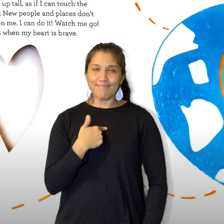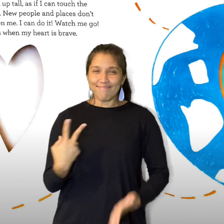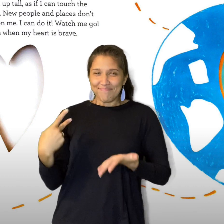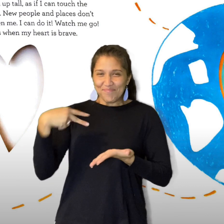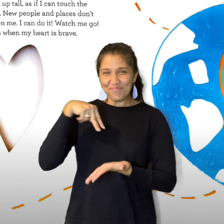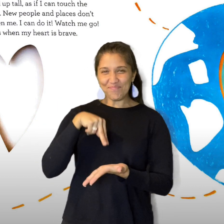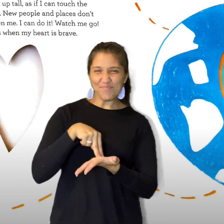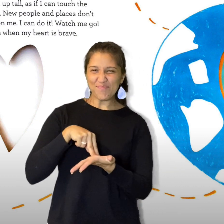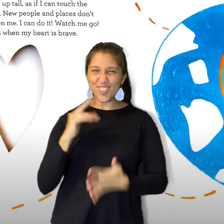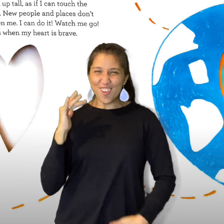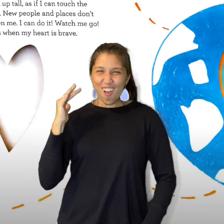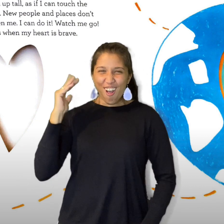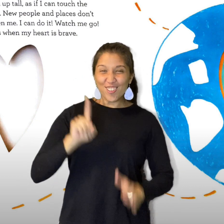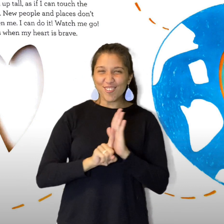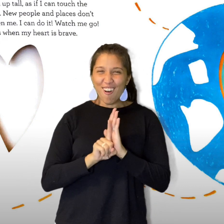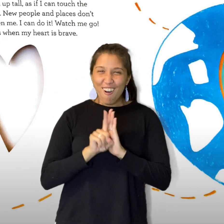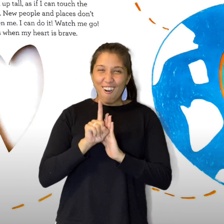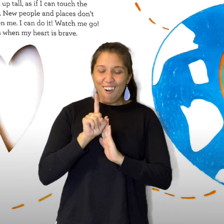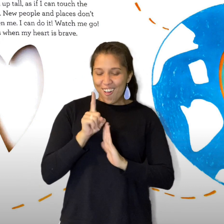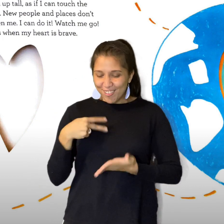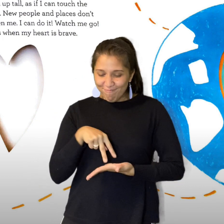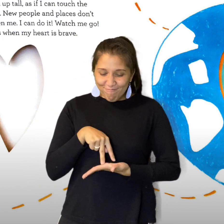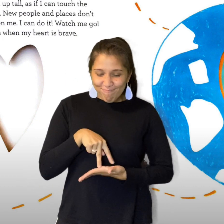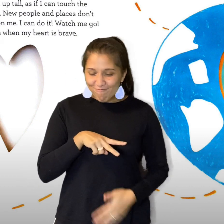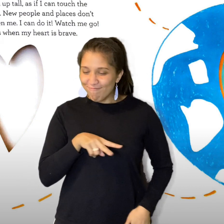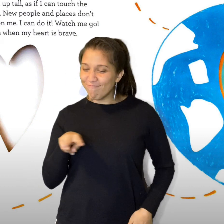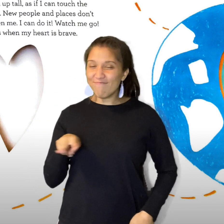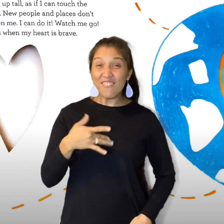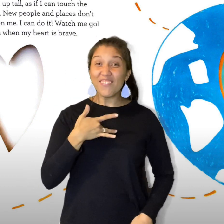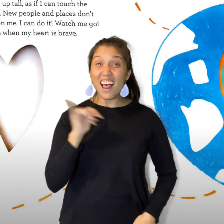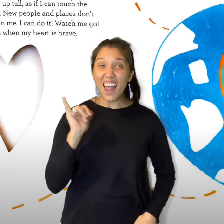I stand up tall as if I could touch the clouds.